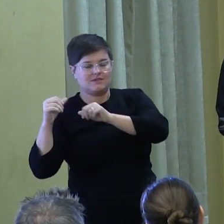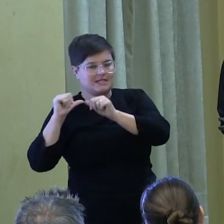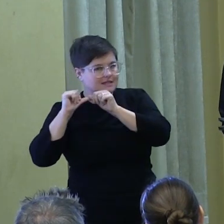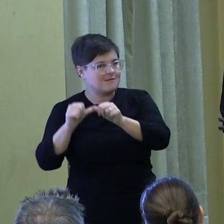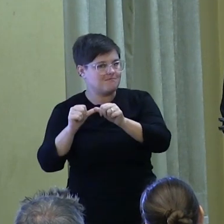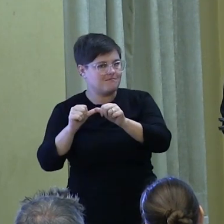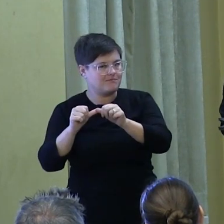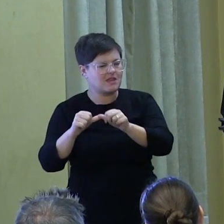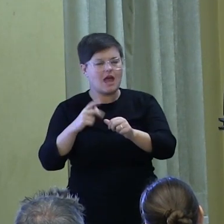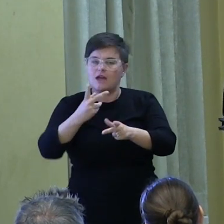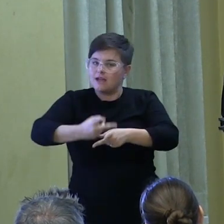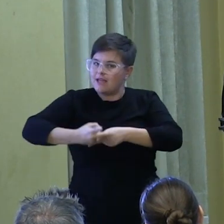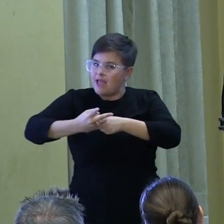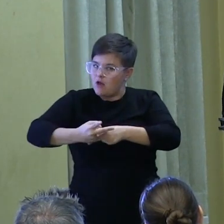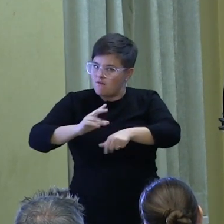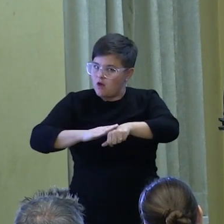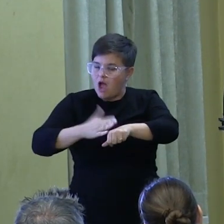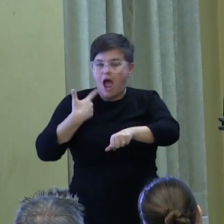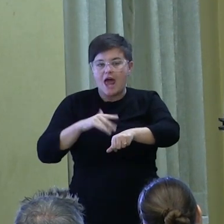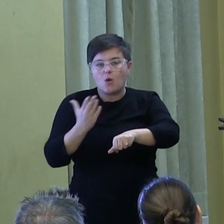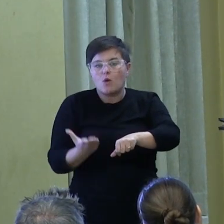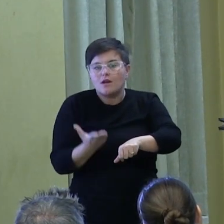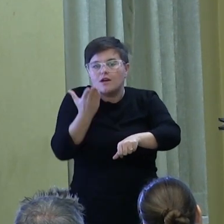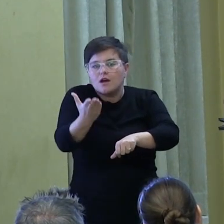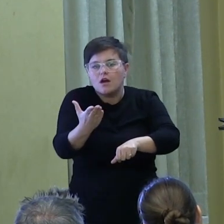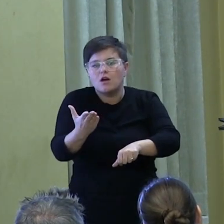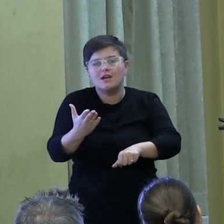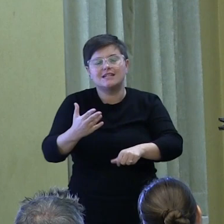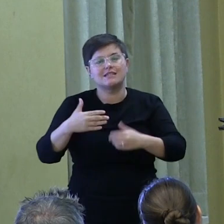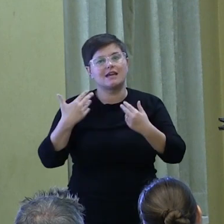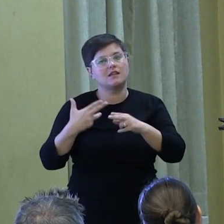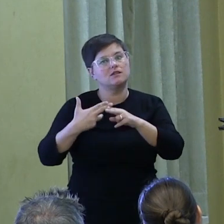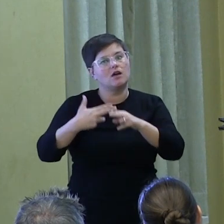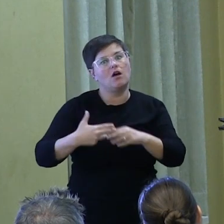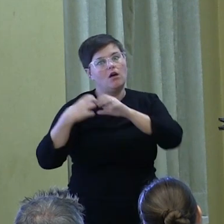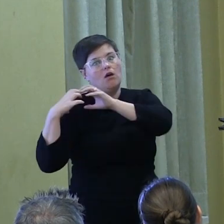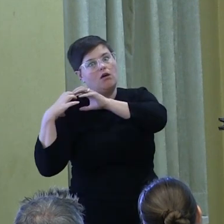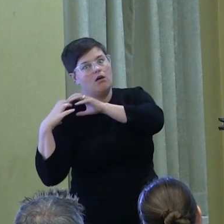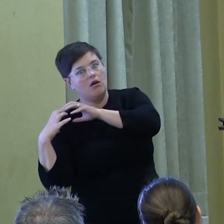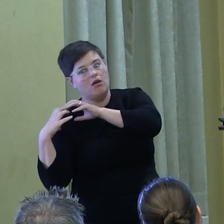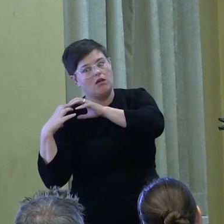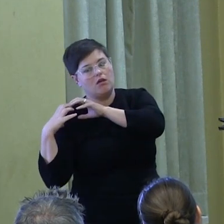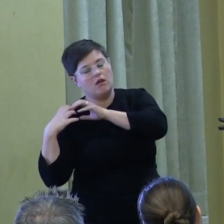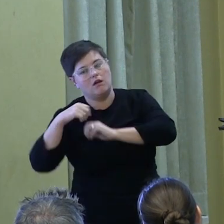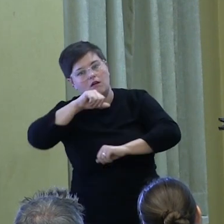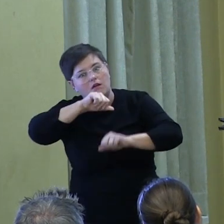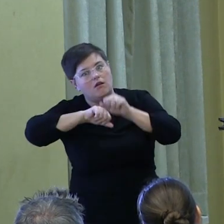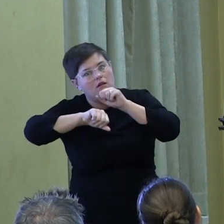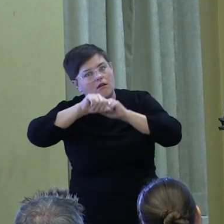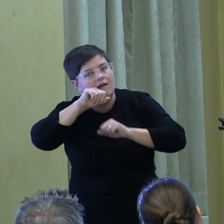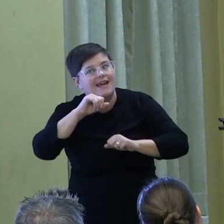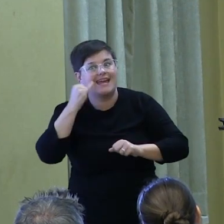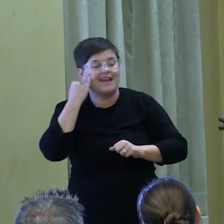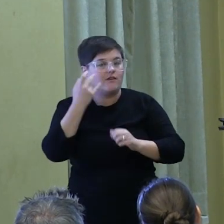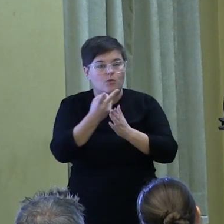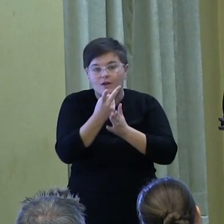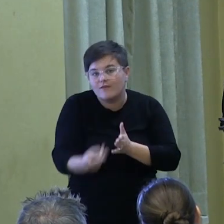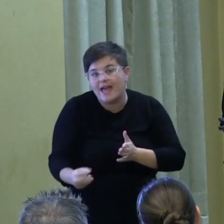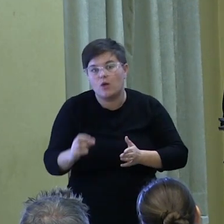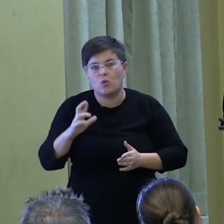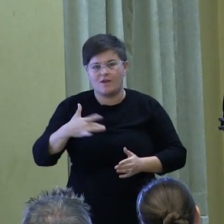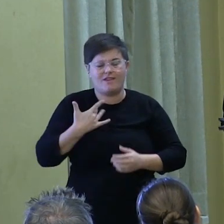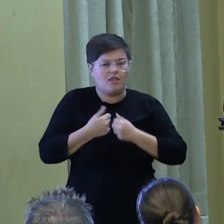I want to be careful here, because I don't want to suggest that we bear this kind of weighty culpability when we fall short, or if we find ourselves